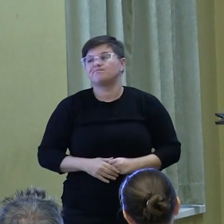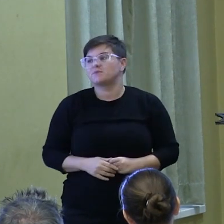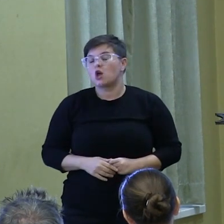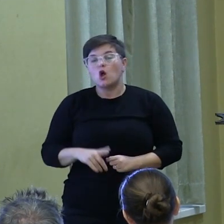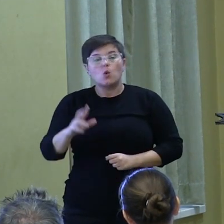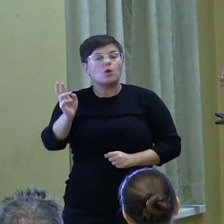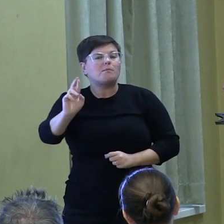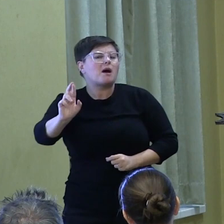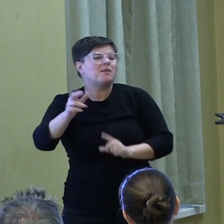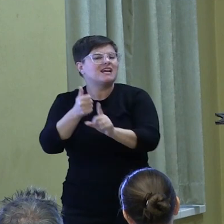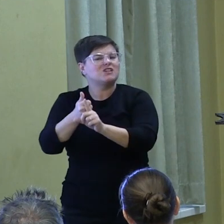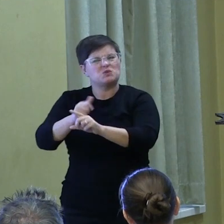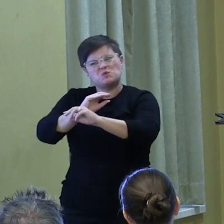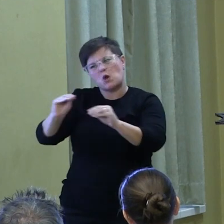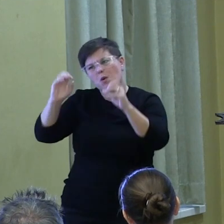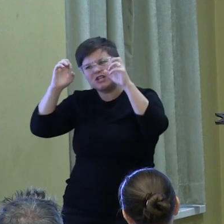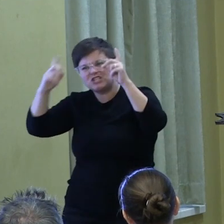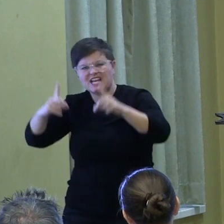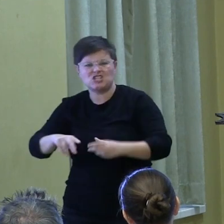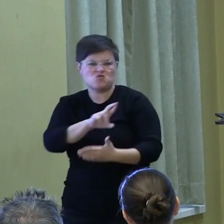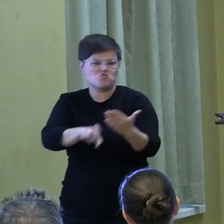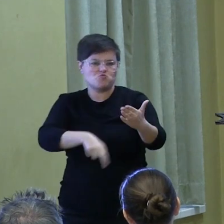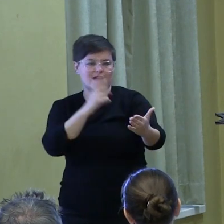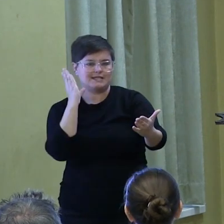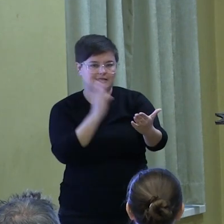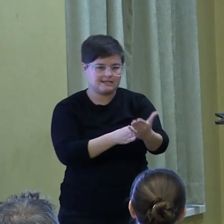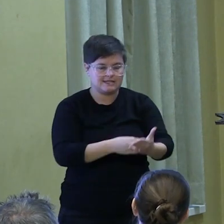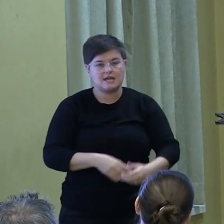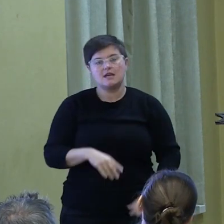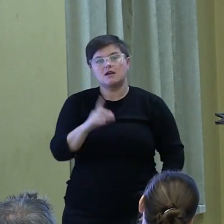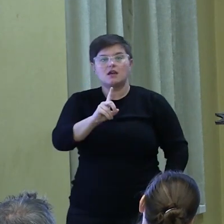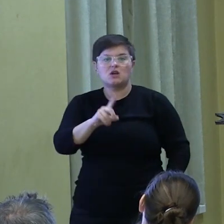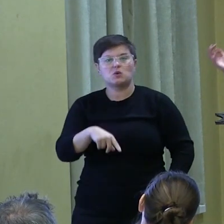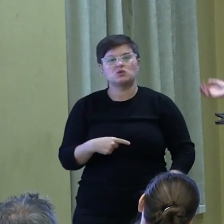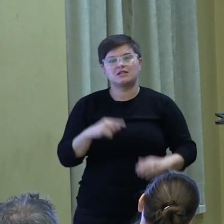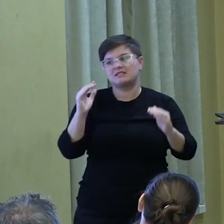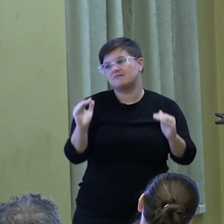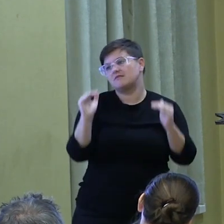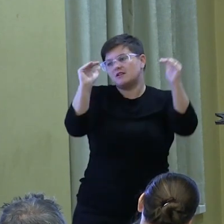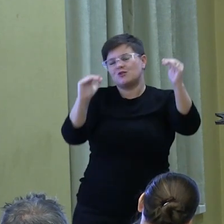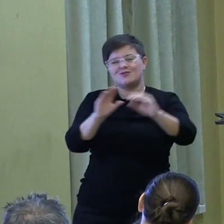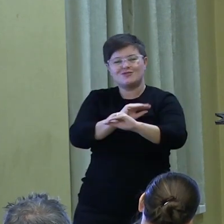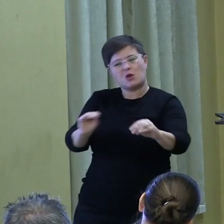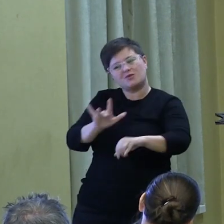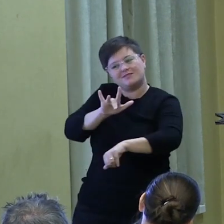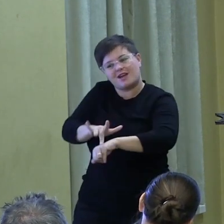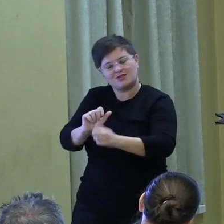are uneducated and racist. Democrats are elitist and out of touch.